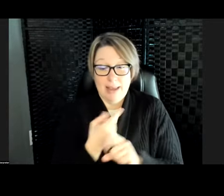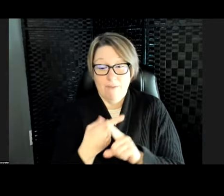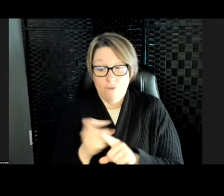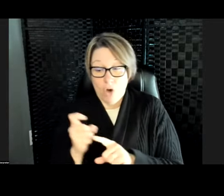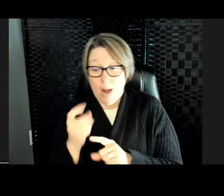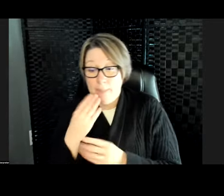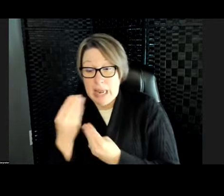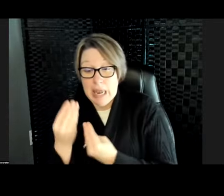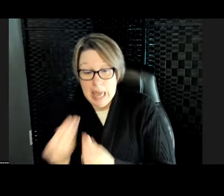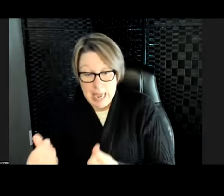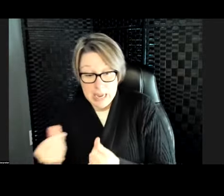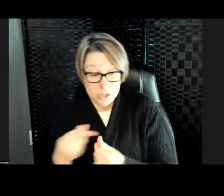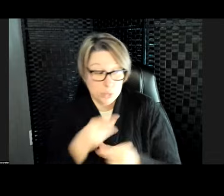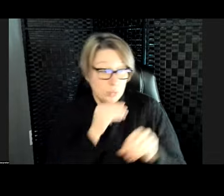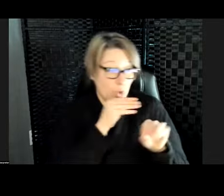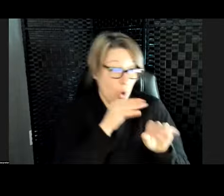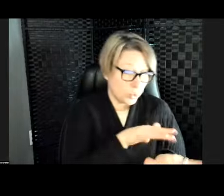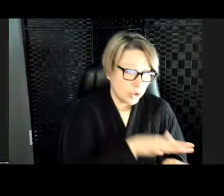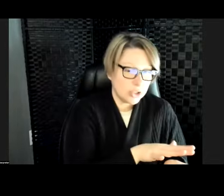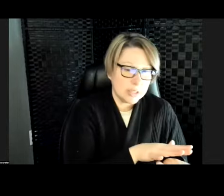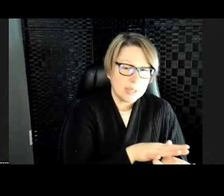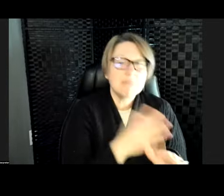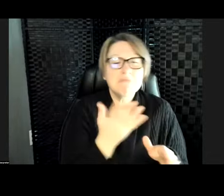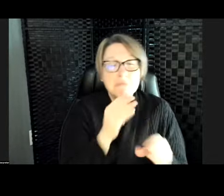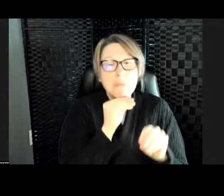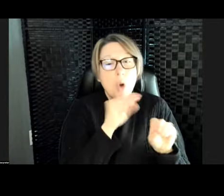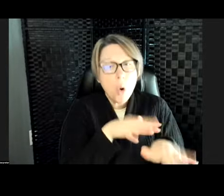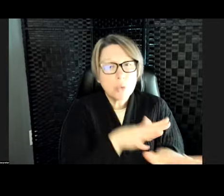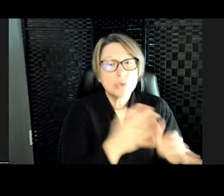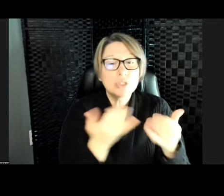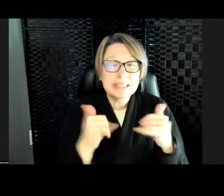And then in the ocean, they still do have some predators, like tiger sharks will eat turtles.